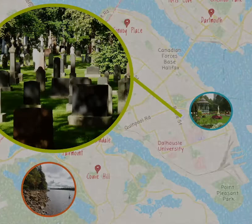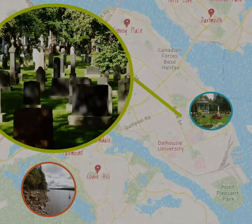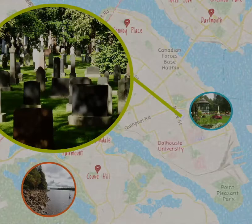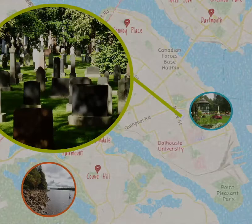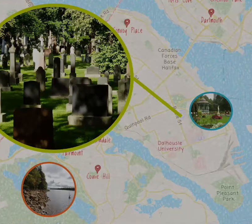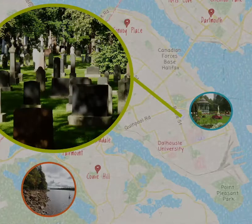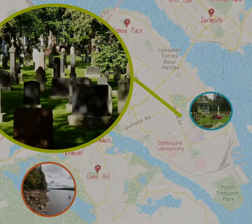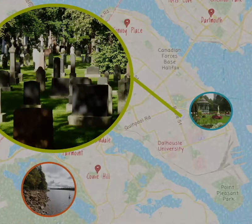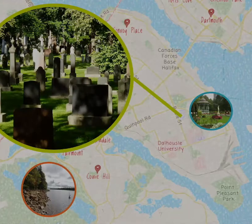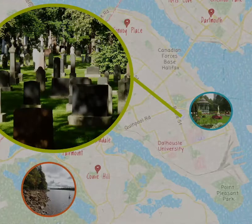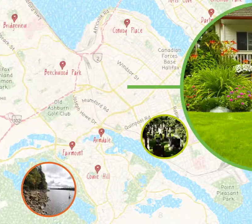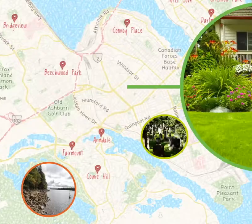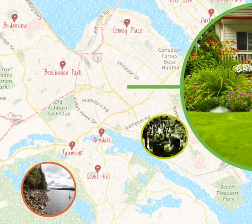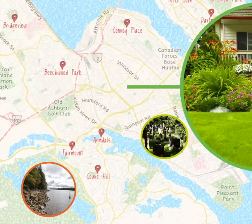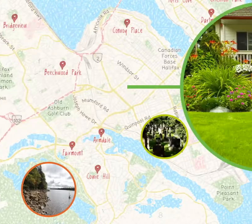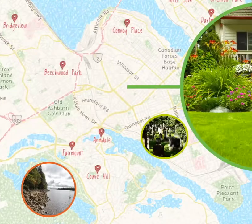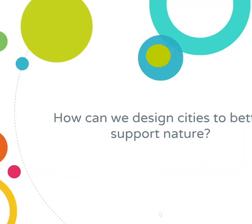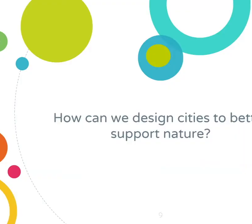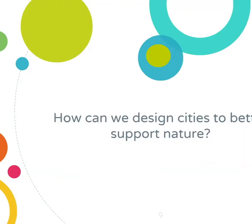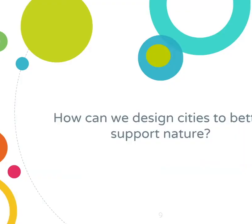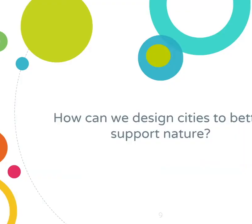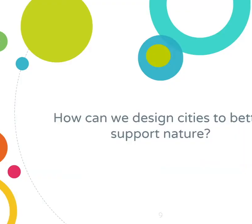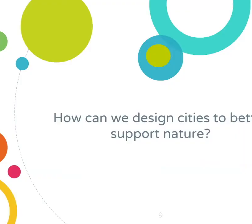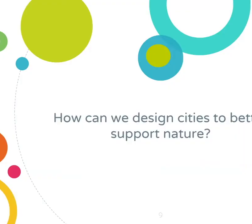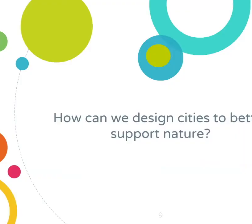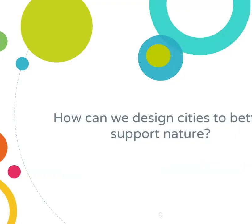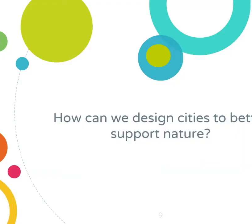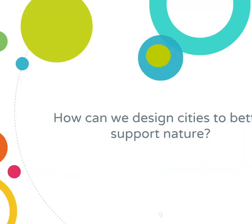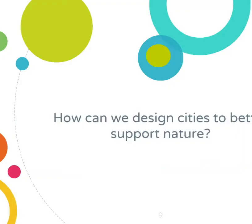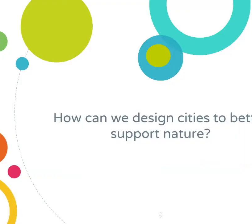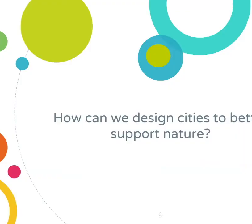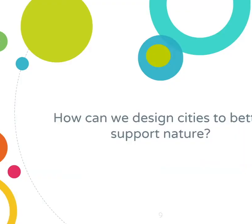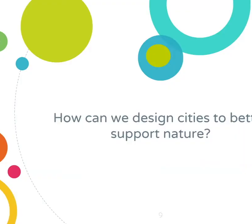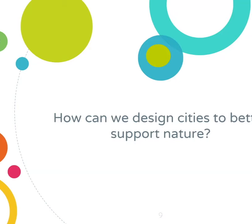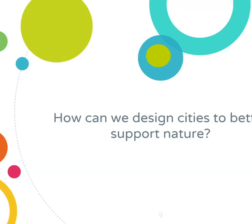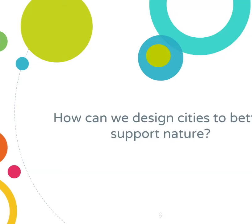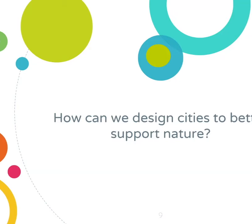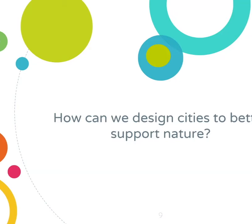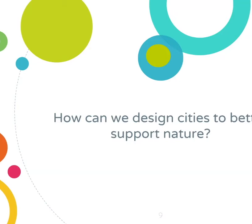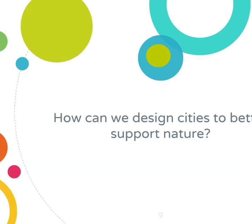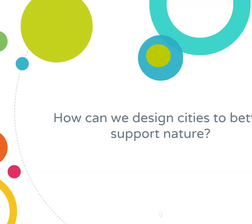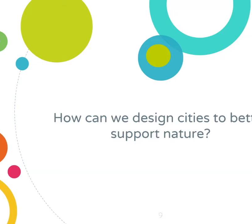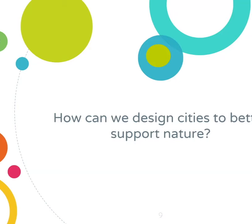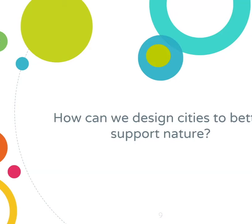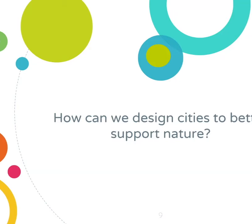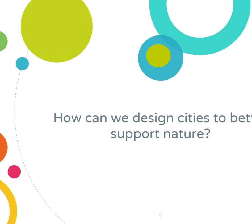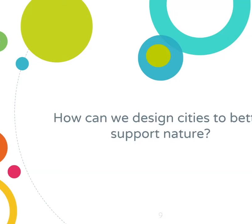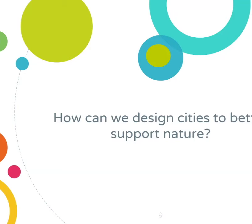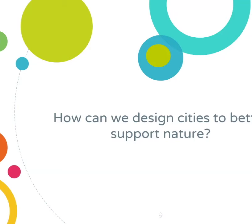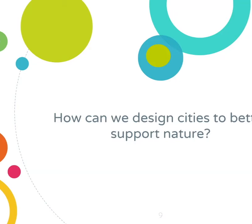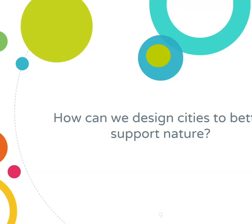So in my research I think about all of these different places and how they can work together to better support nature throughout the cities.